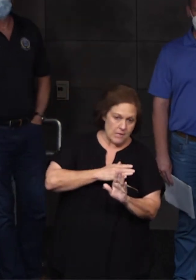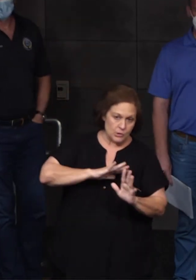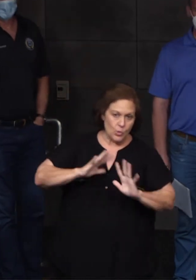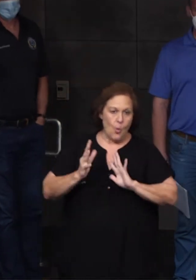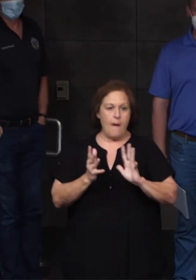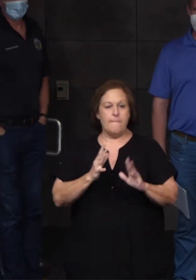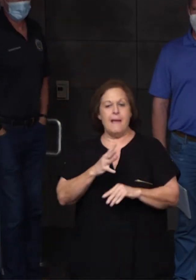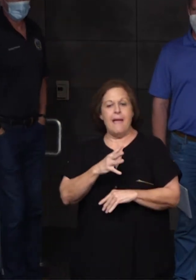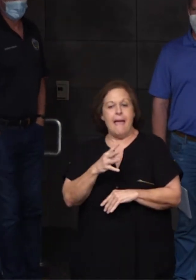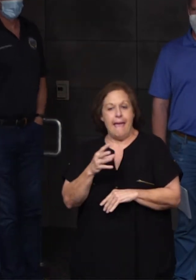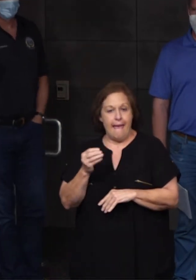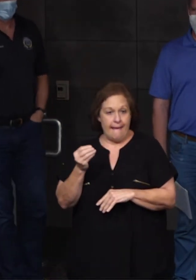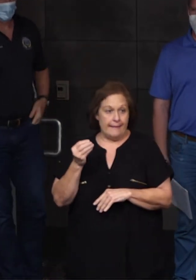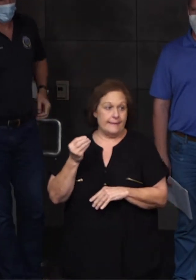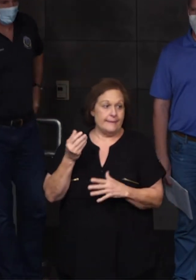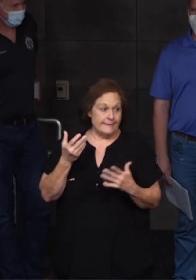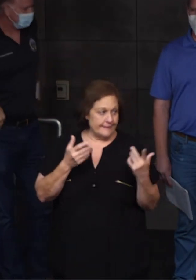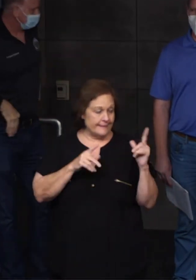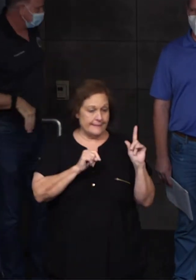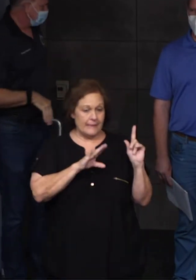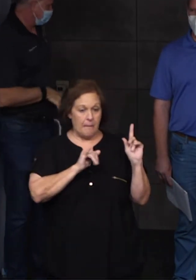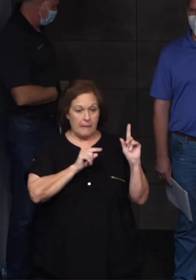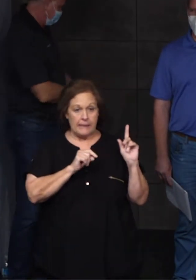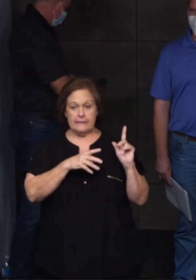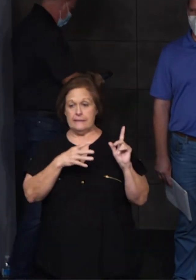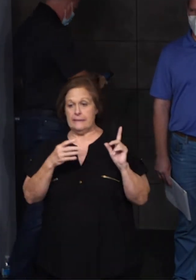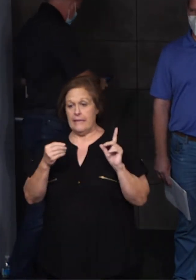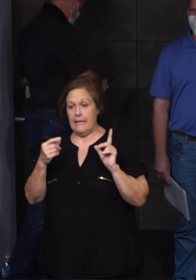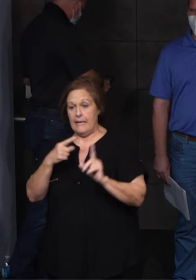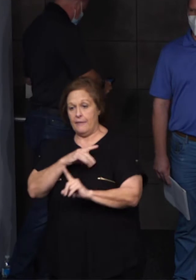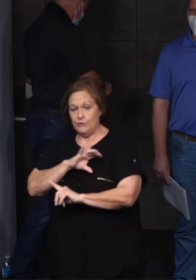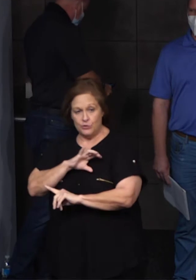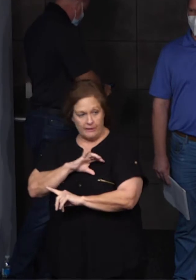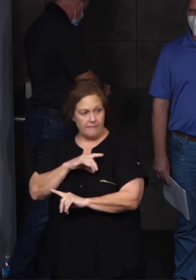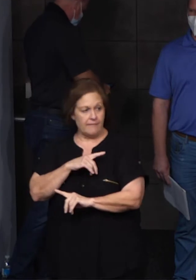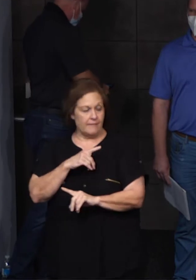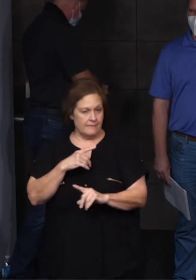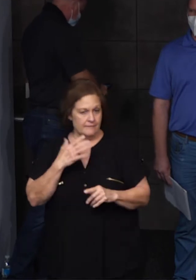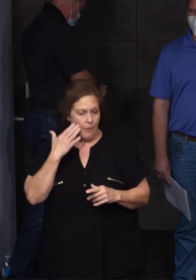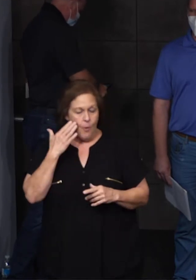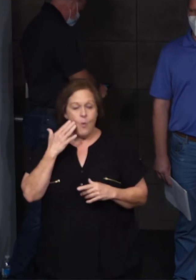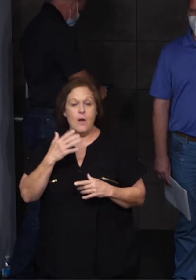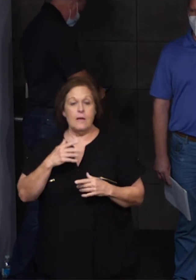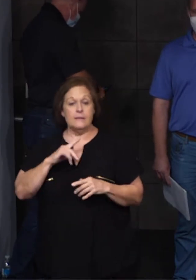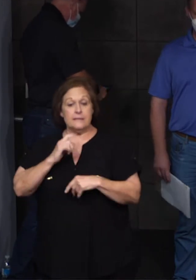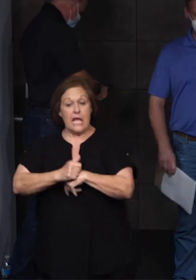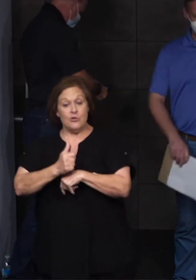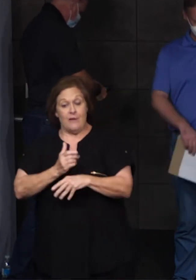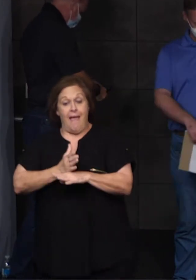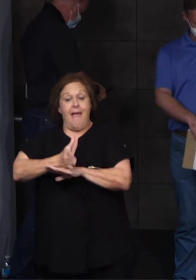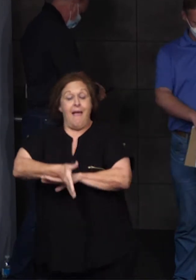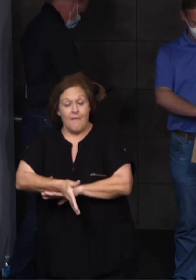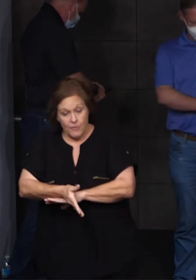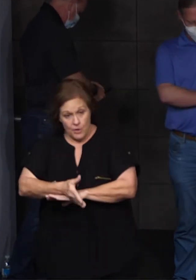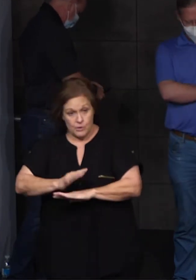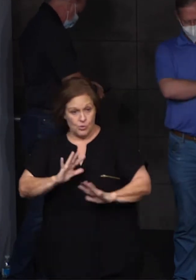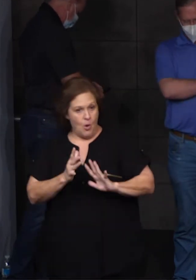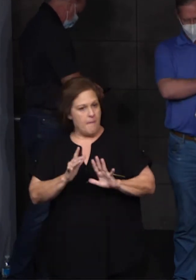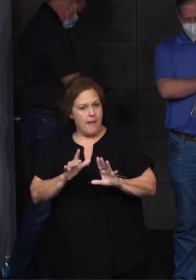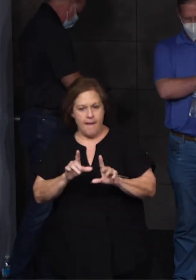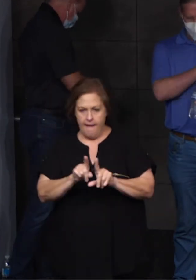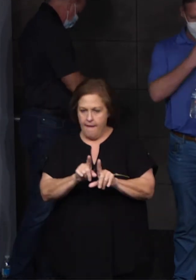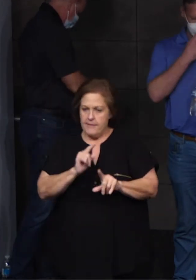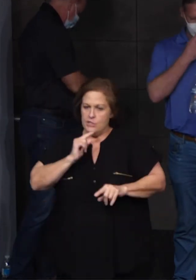goodness knows Chief Tibbetts and Chief Bryan Adams have mentioned it before, the dangers after the storm are just as serious